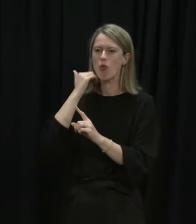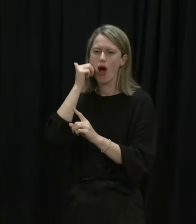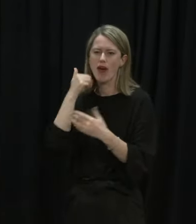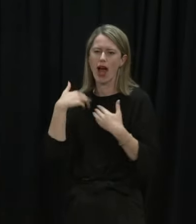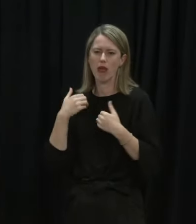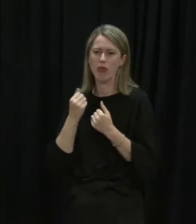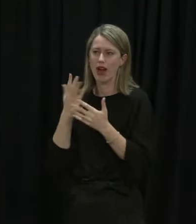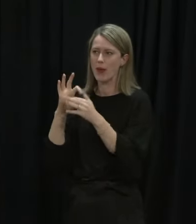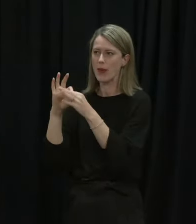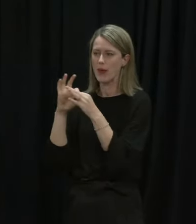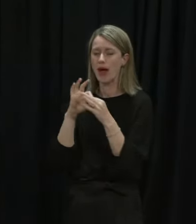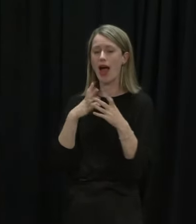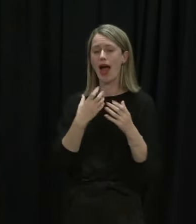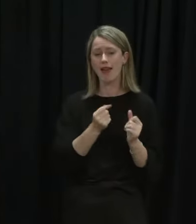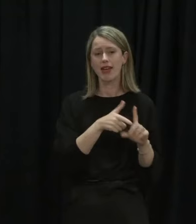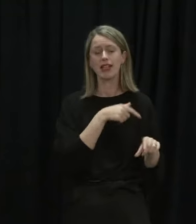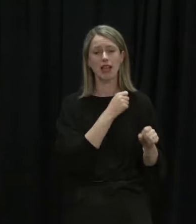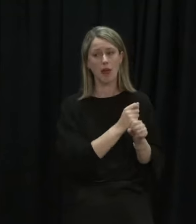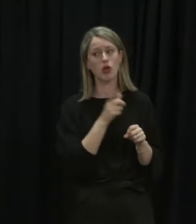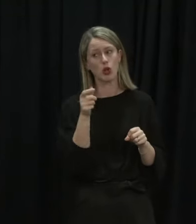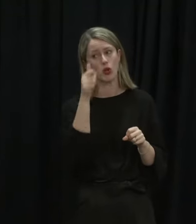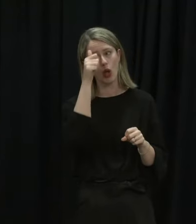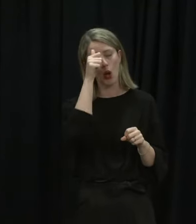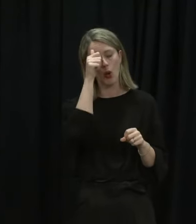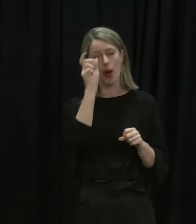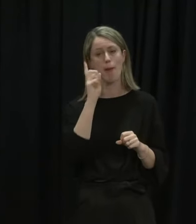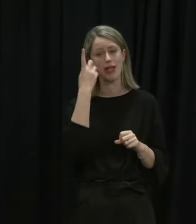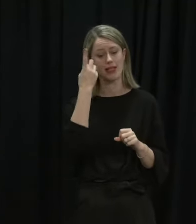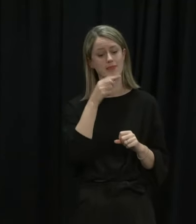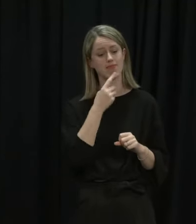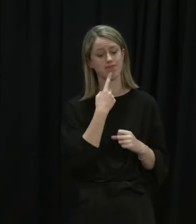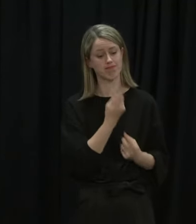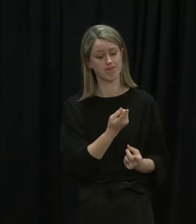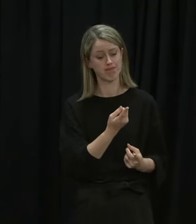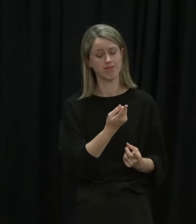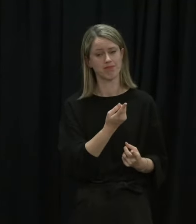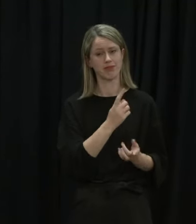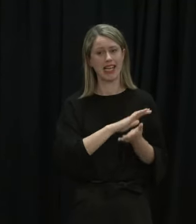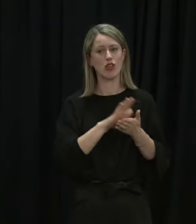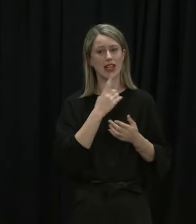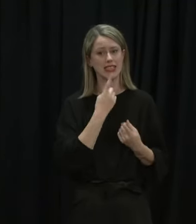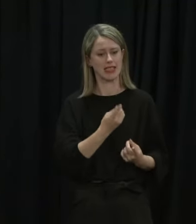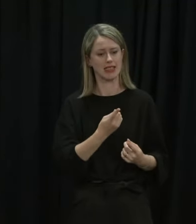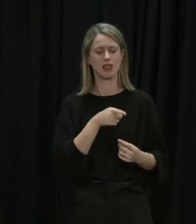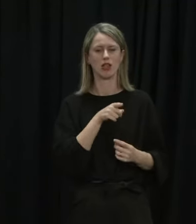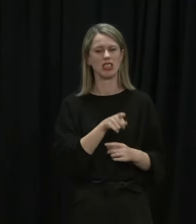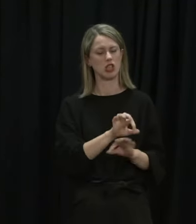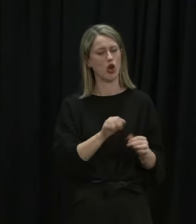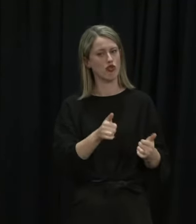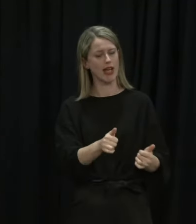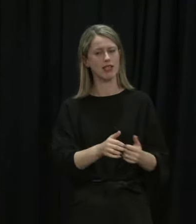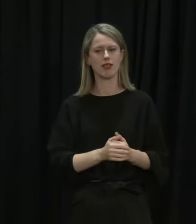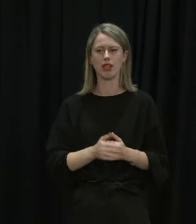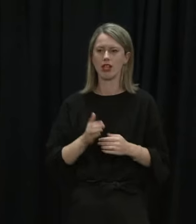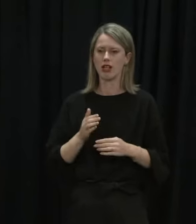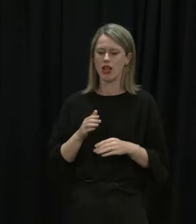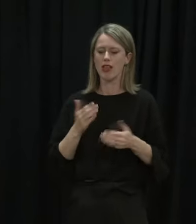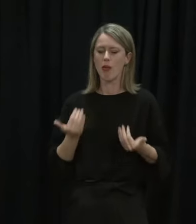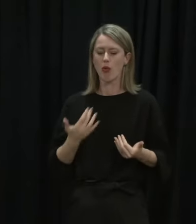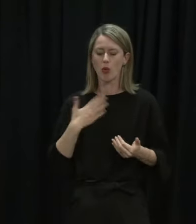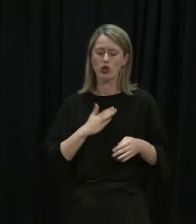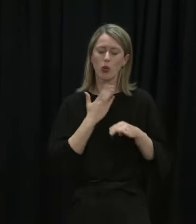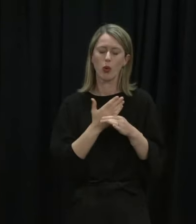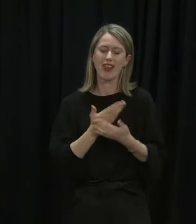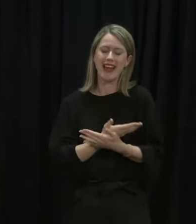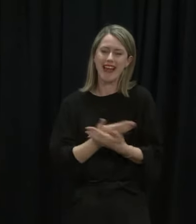providers and we do have examples as you note that Minister Henarei called out, where we don't. Our job right now is to make sure that we work with